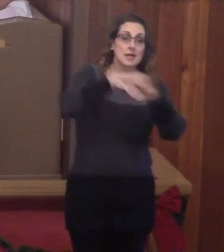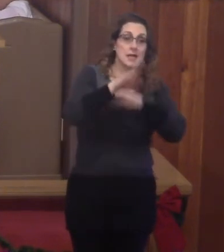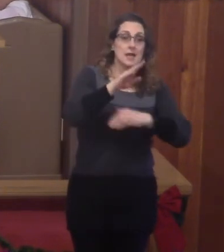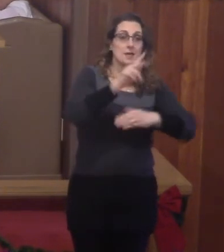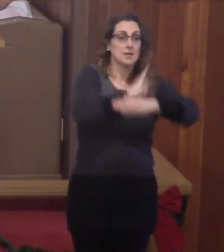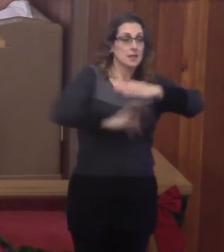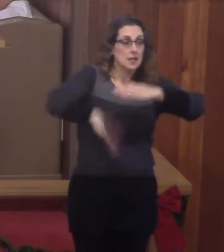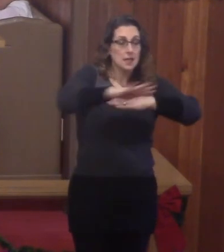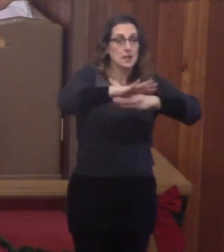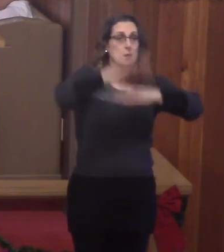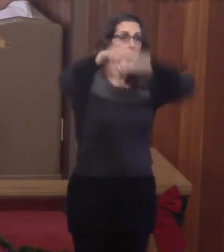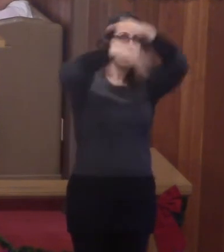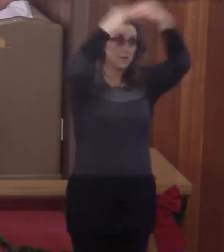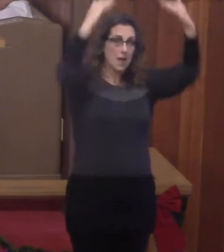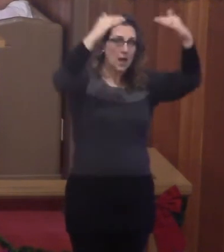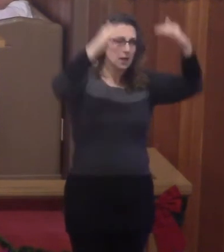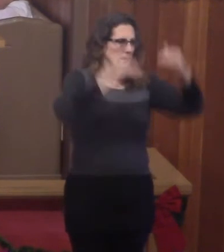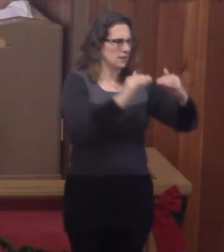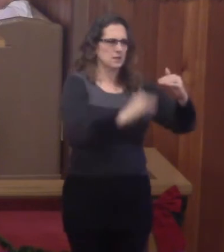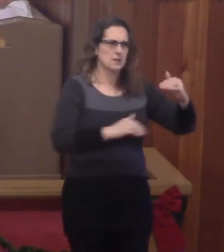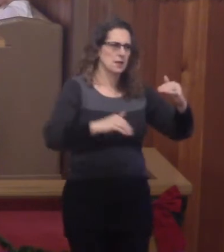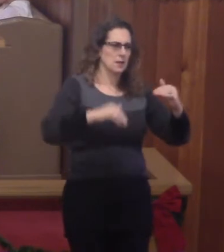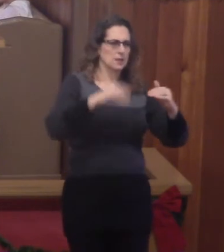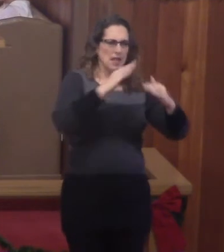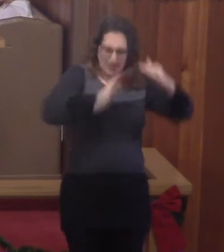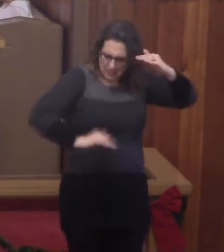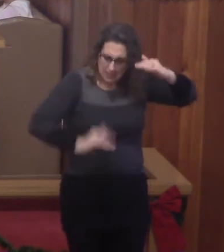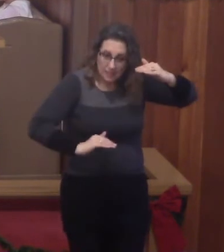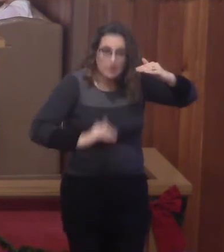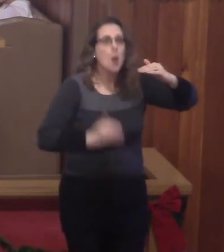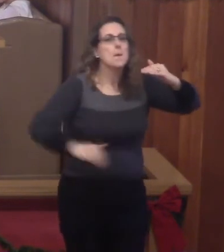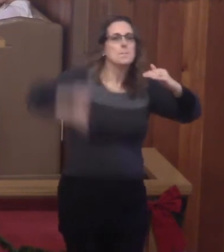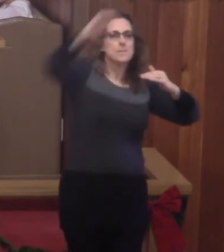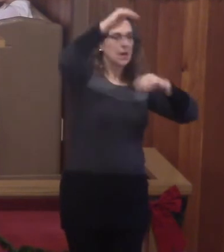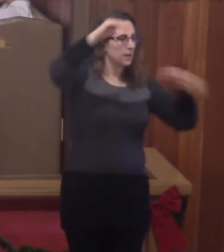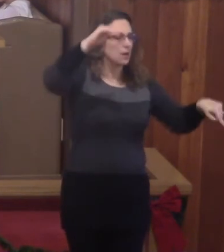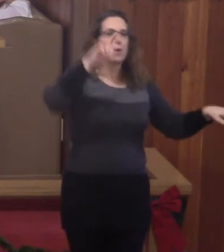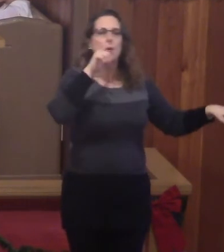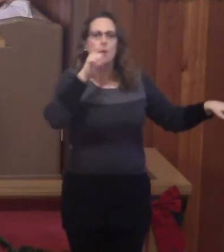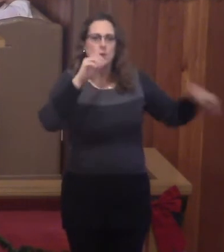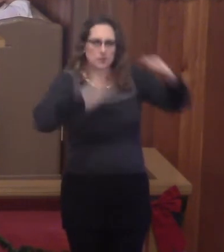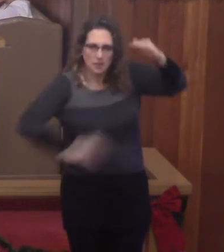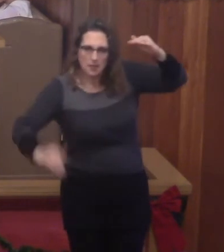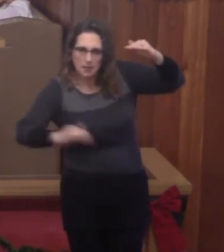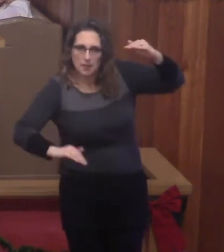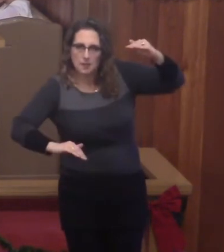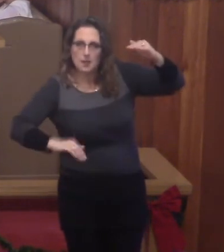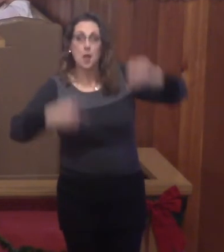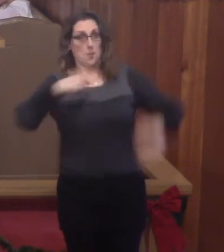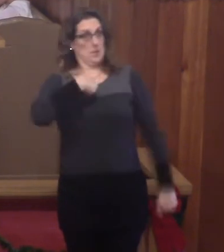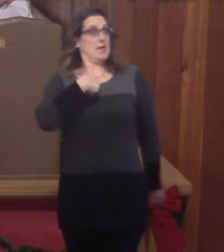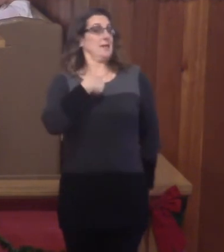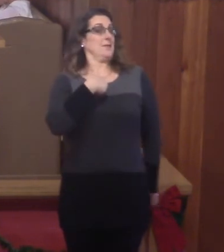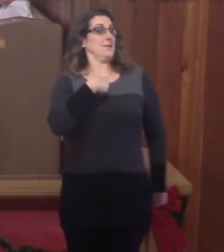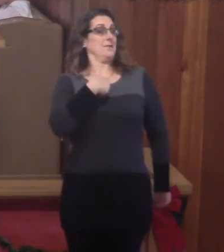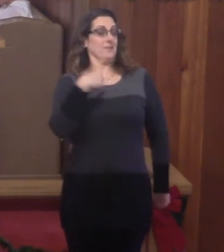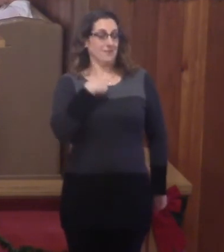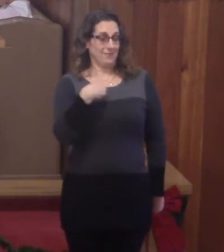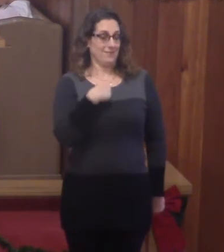than he, greater than John. And who is the least in the kingdom of heaven? Who is it, everybody? Me. And